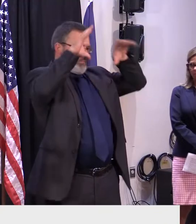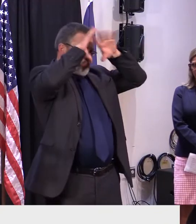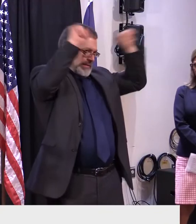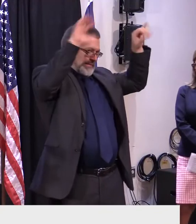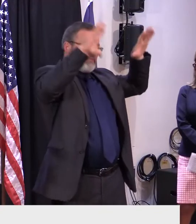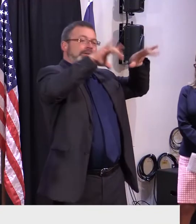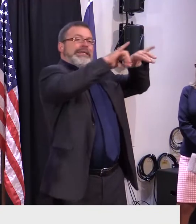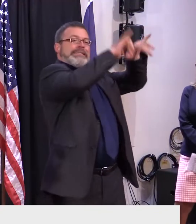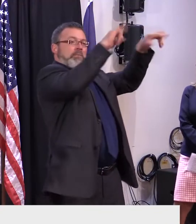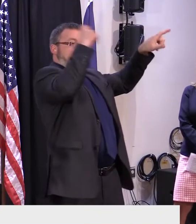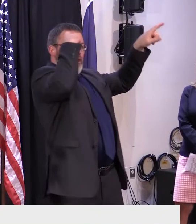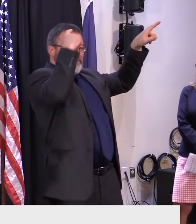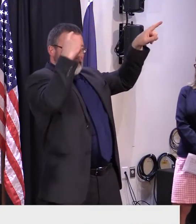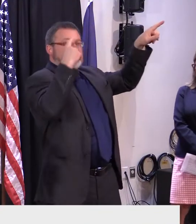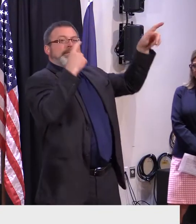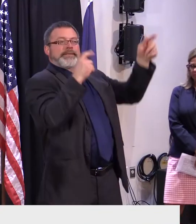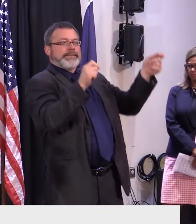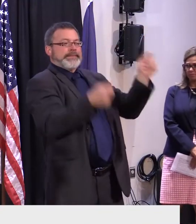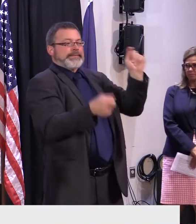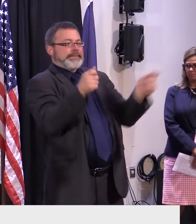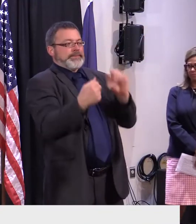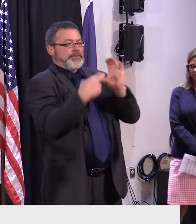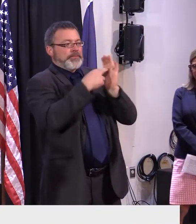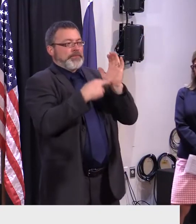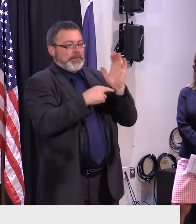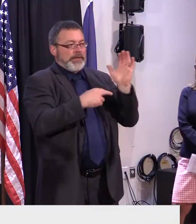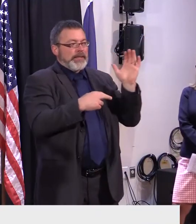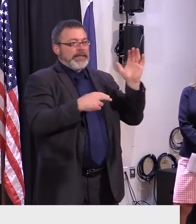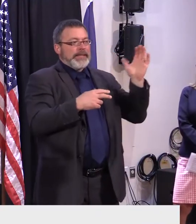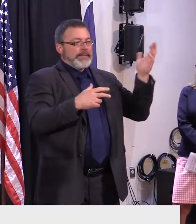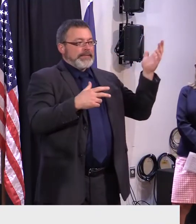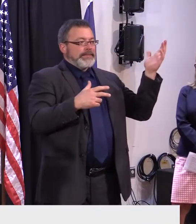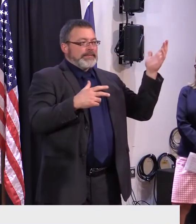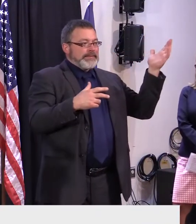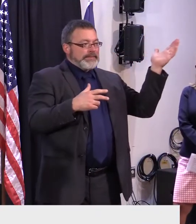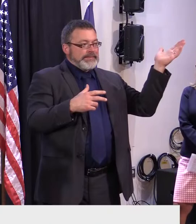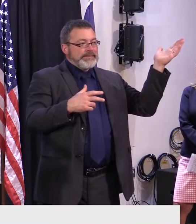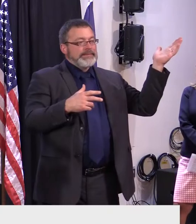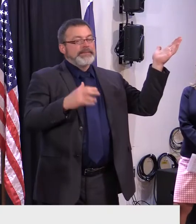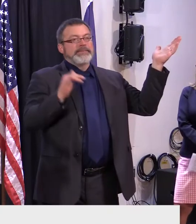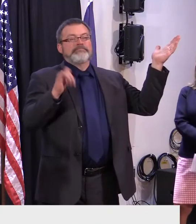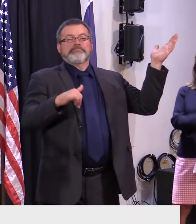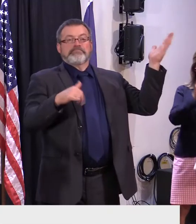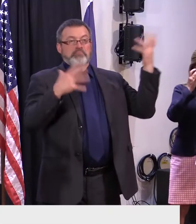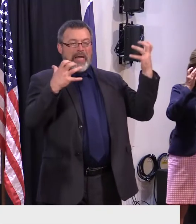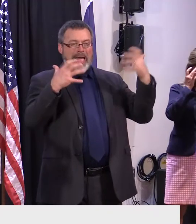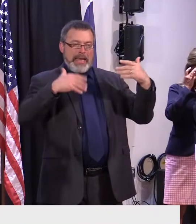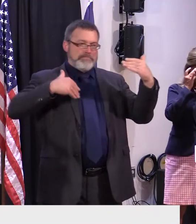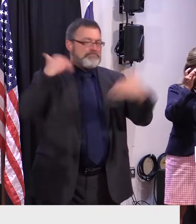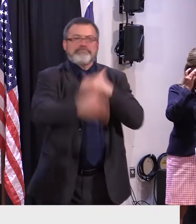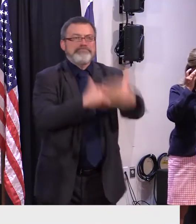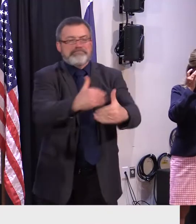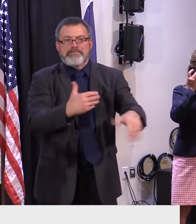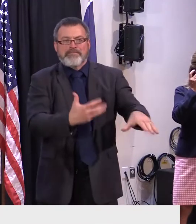So the U.S. is the one that changed the rules, and that's why we didn't foresee this.